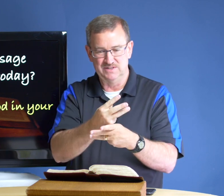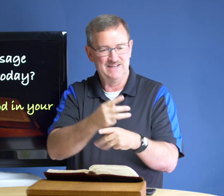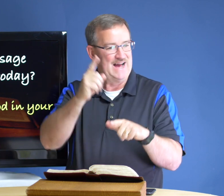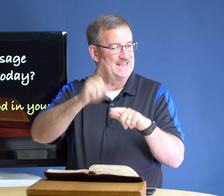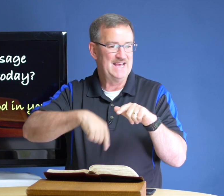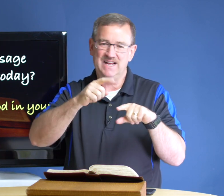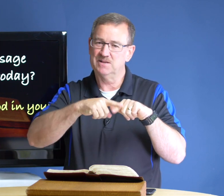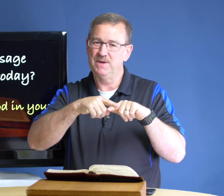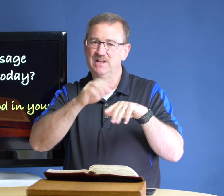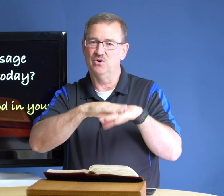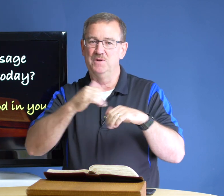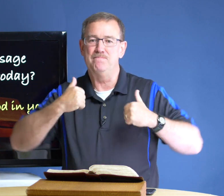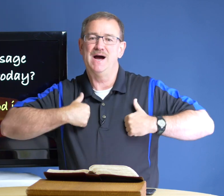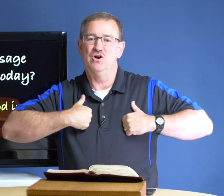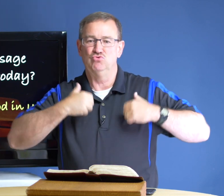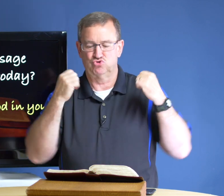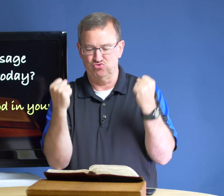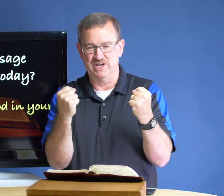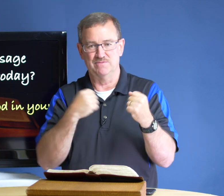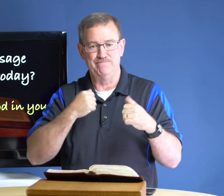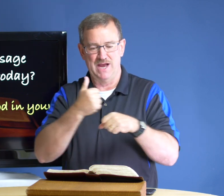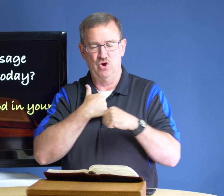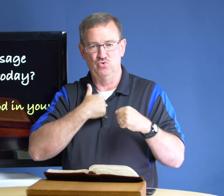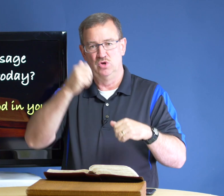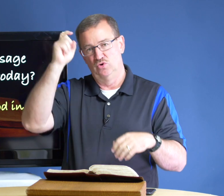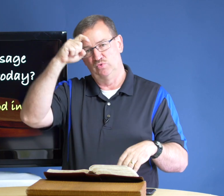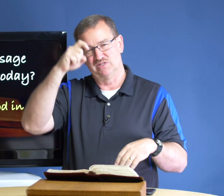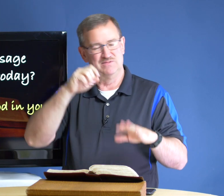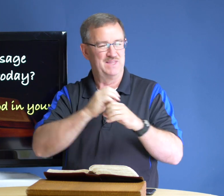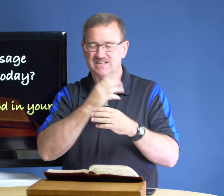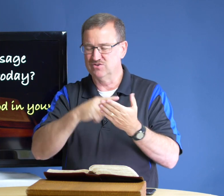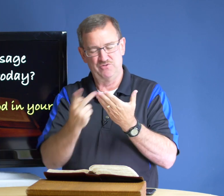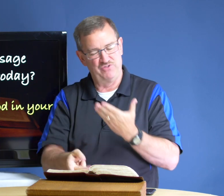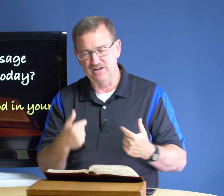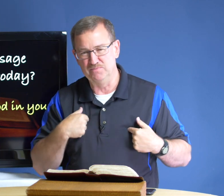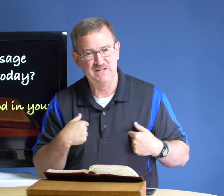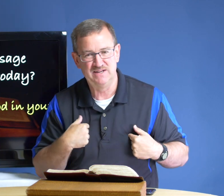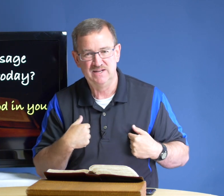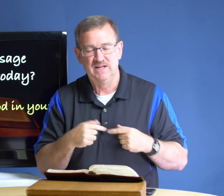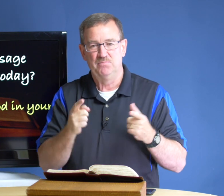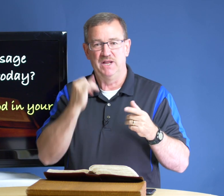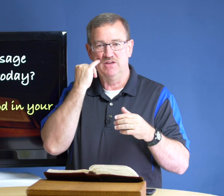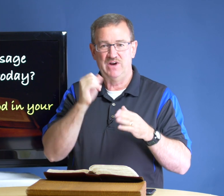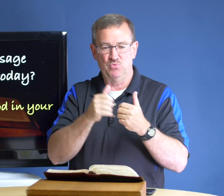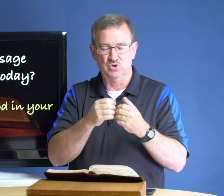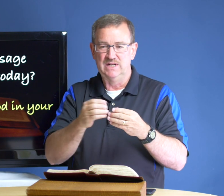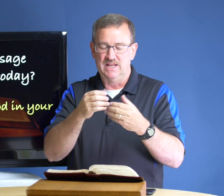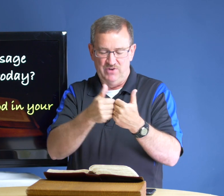i cannot depend on my own strength my own wisdom it's going to fail me but if i will if